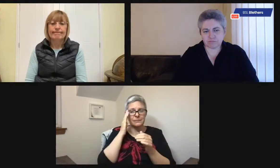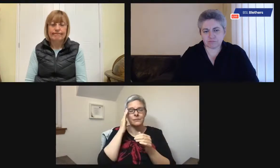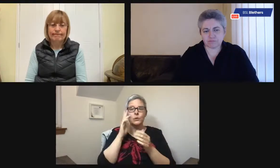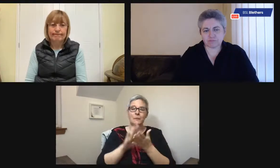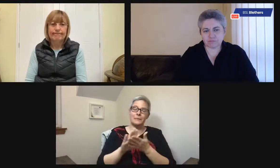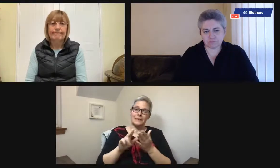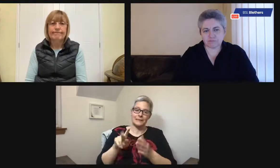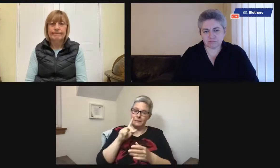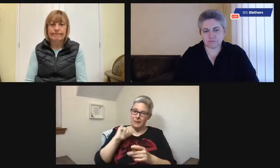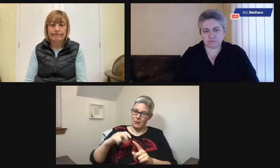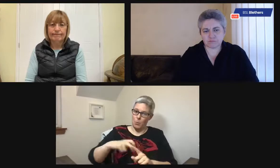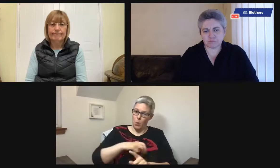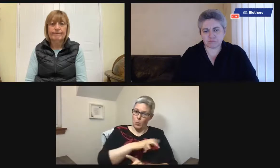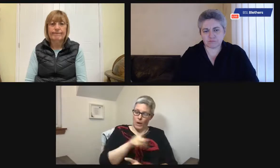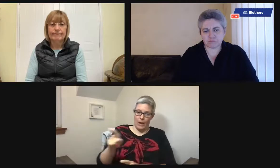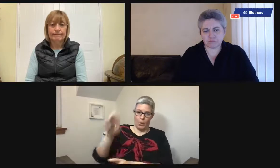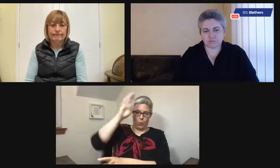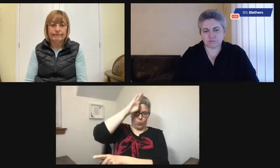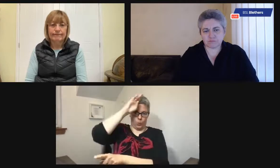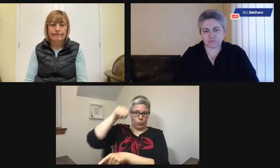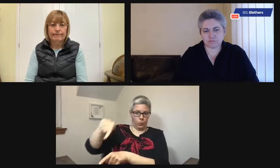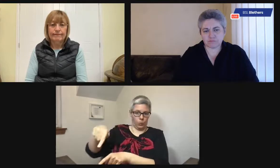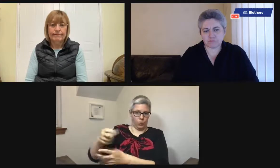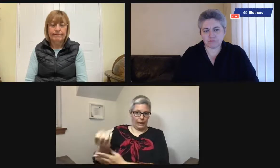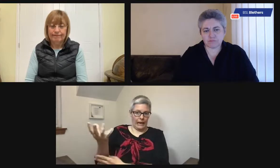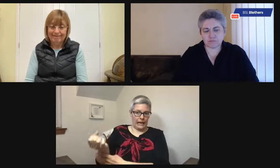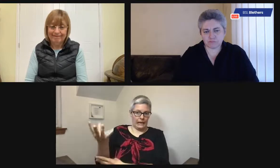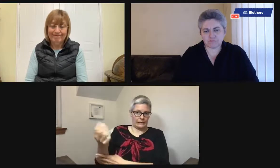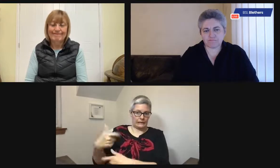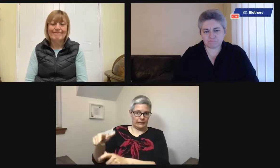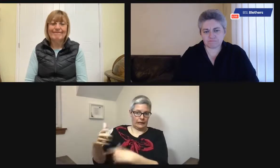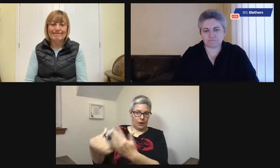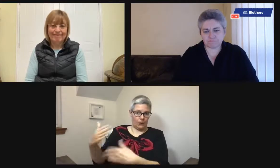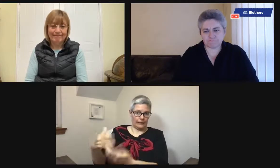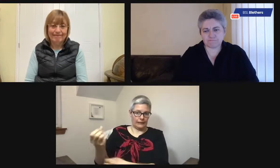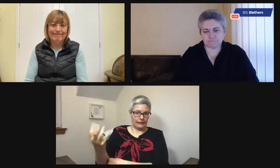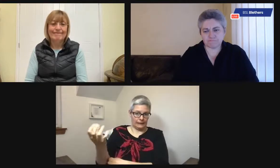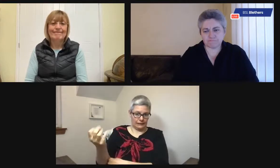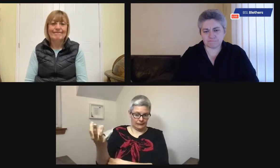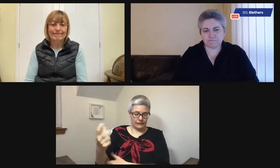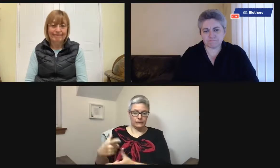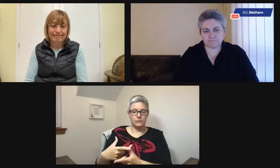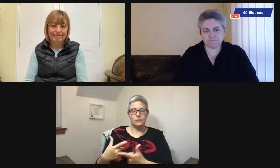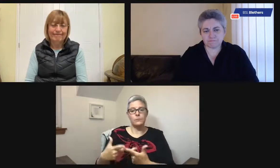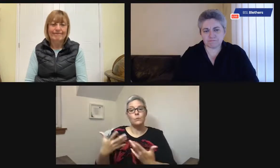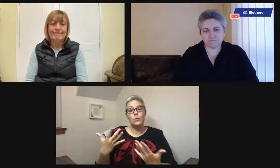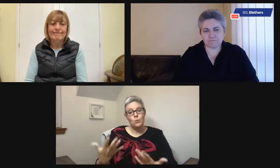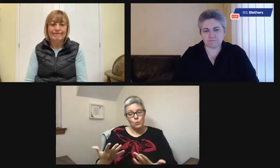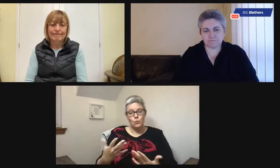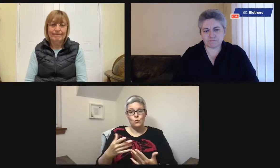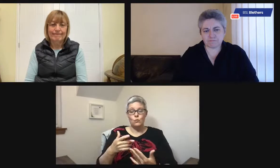remember that concentration is an issue for people with dementia. So is gas going to be an issue with that?